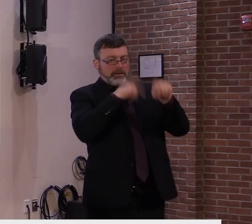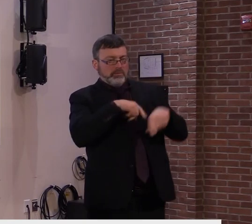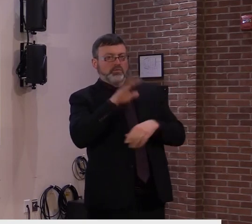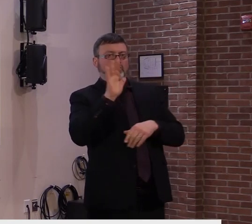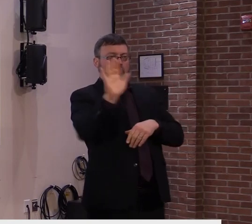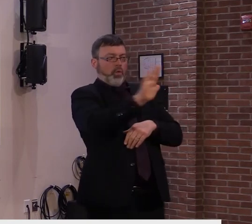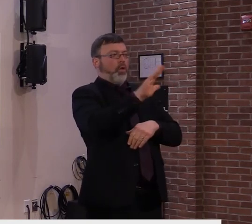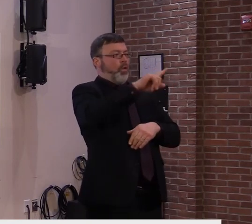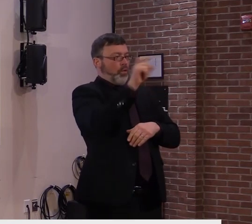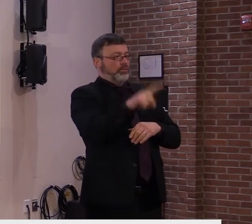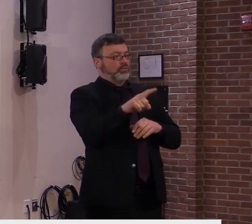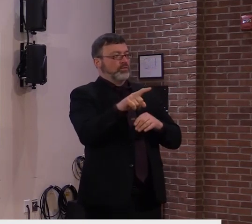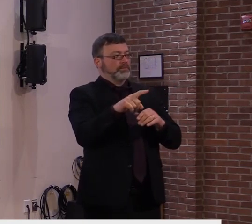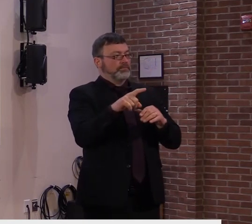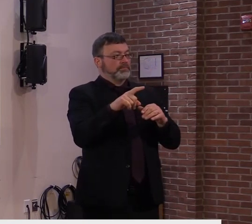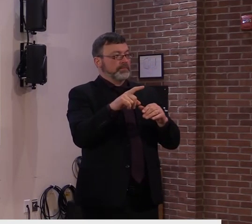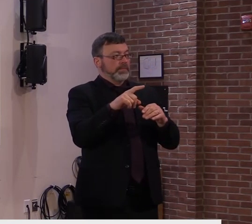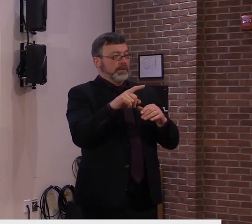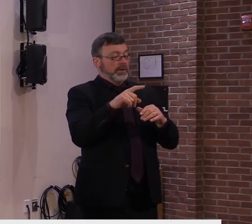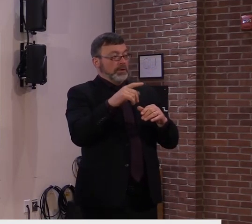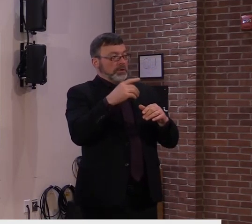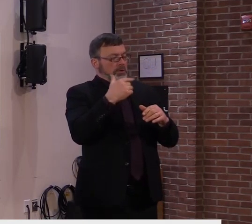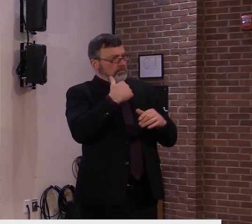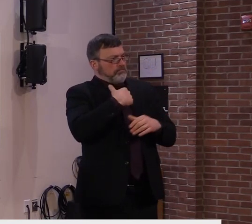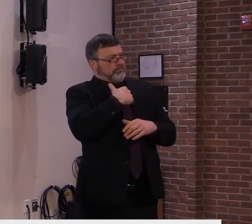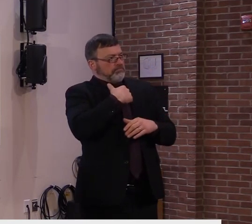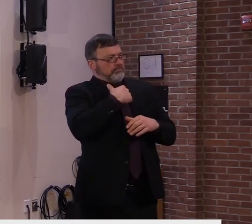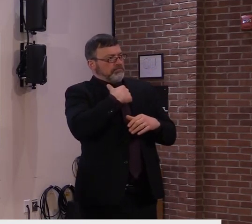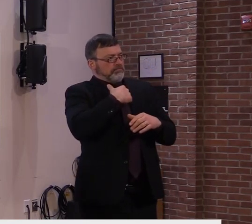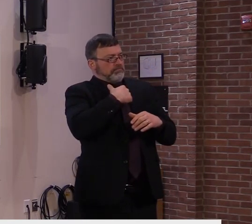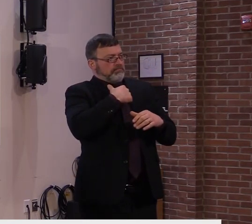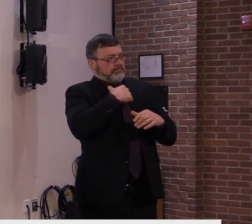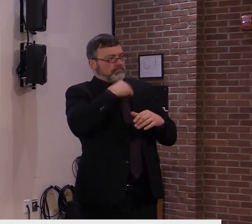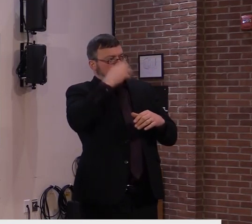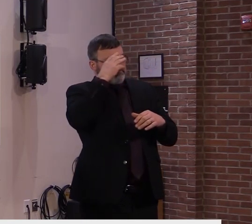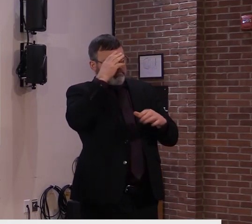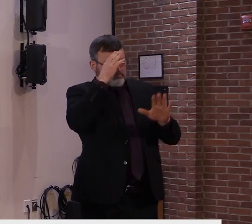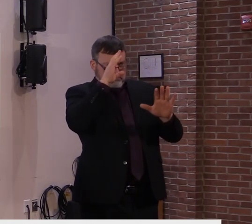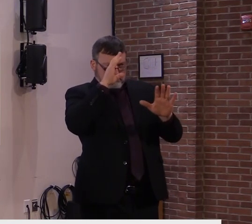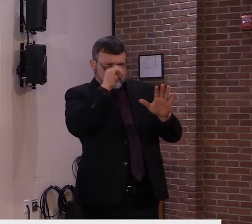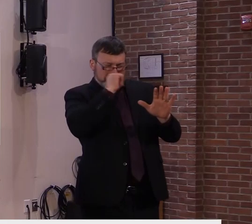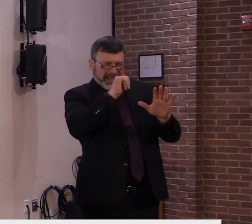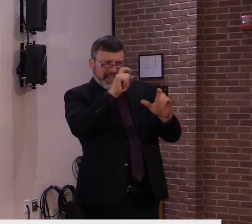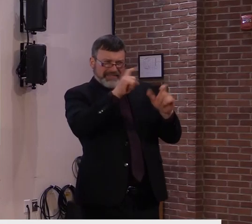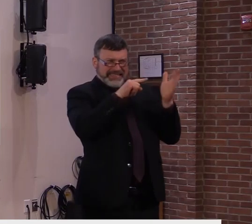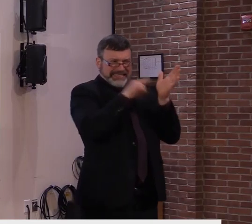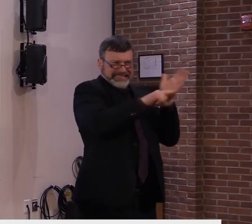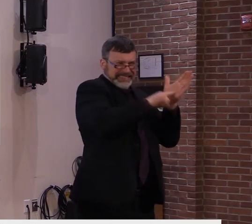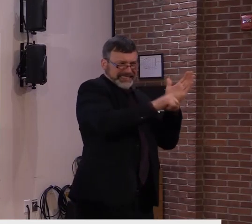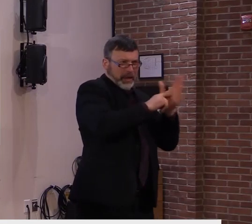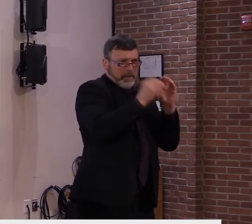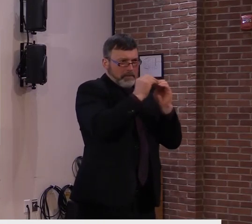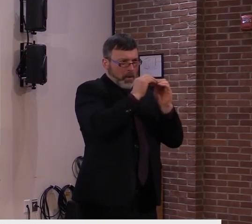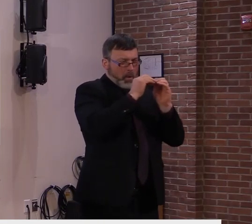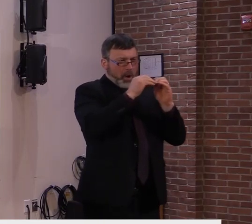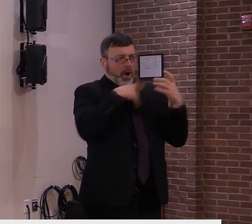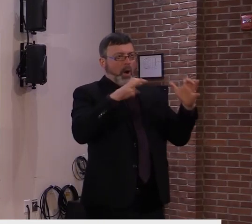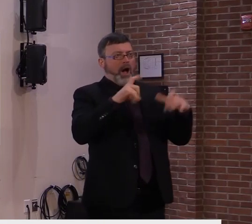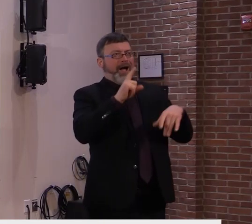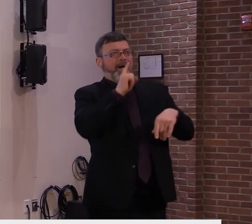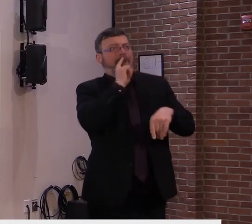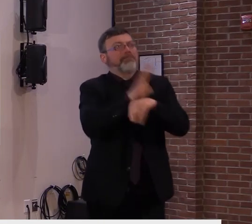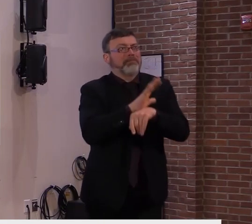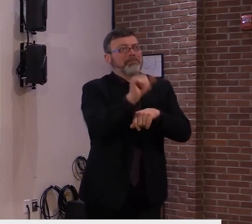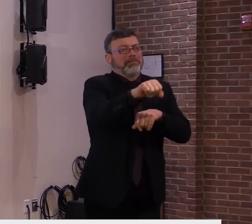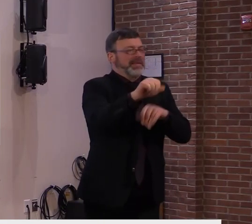complications are. And before I promise anything that will get me and you